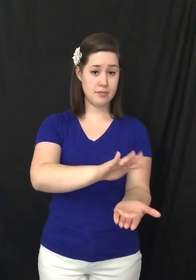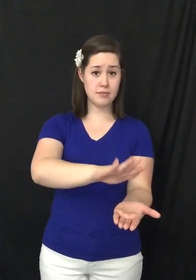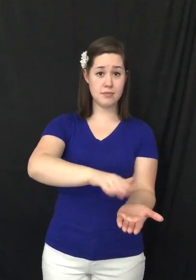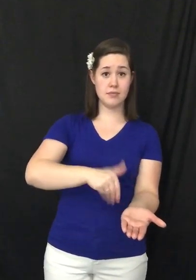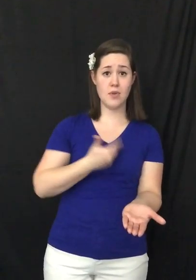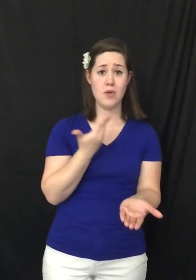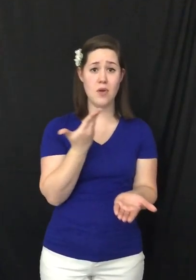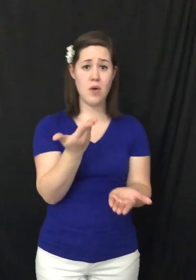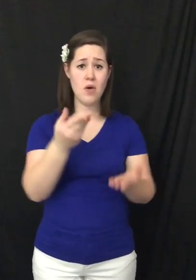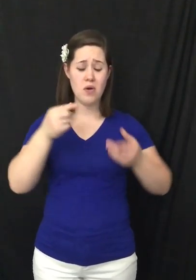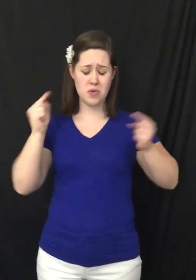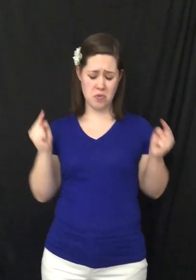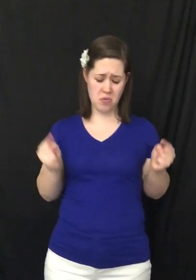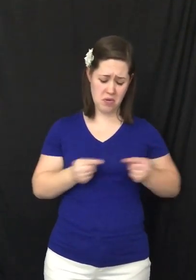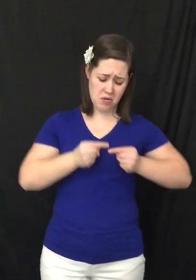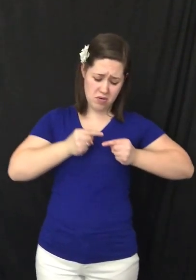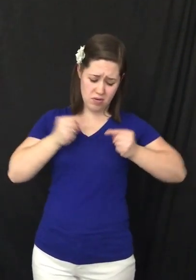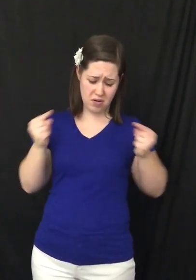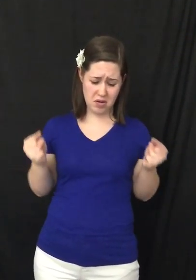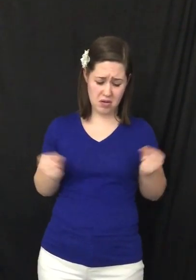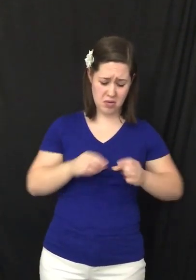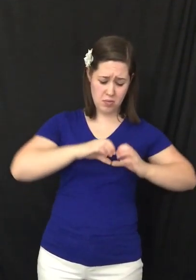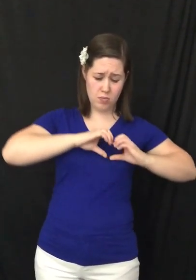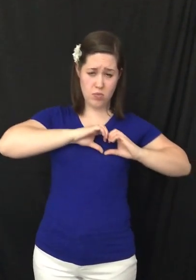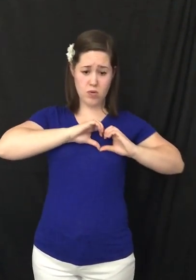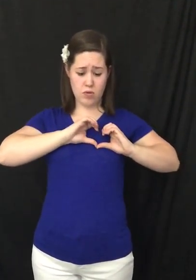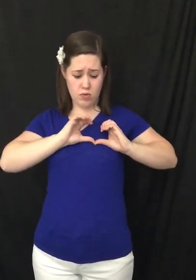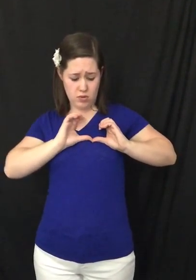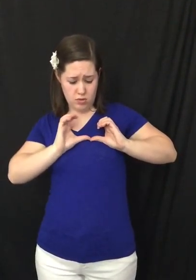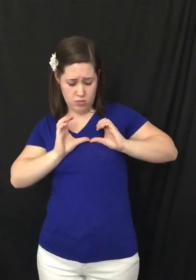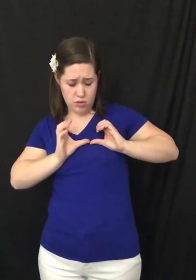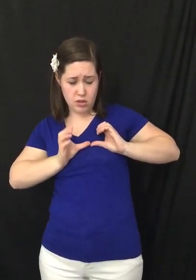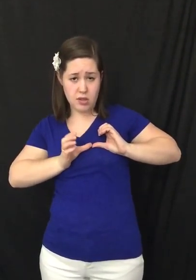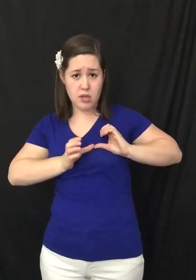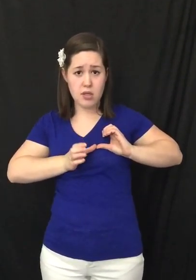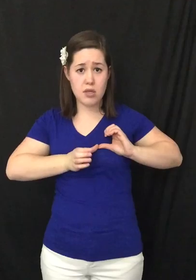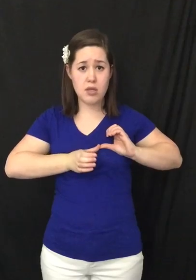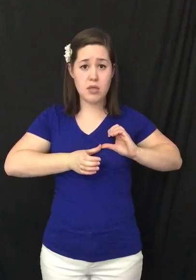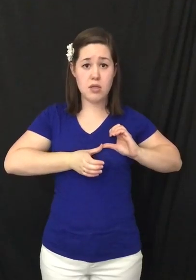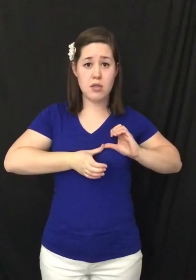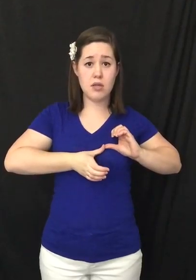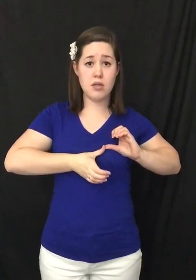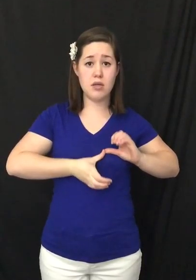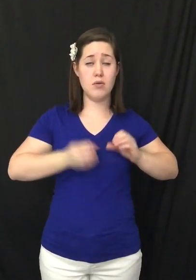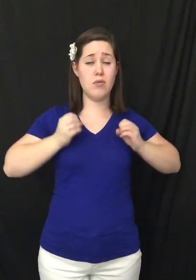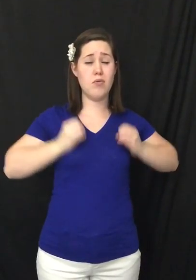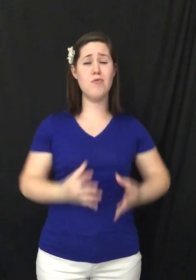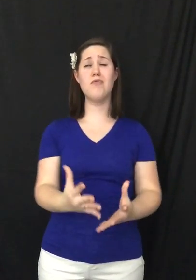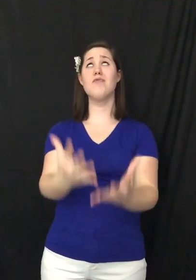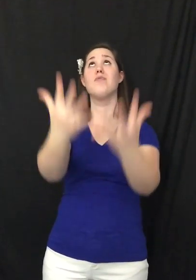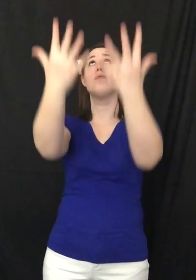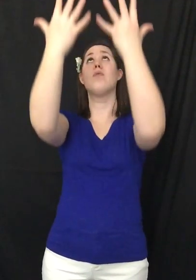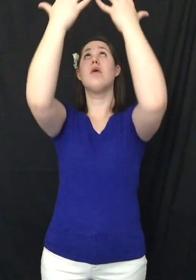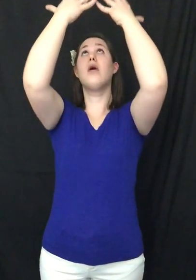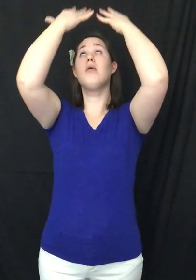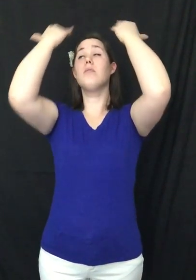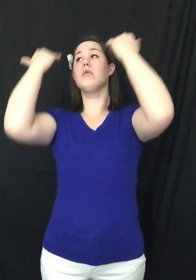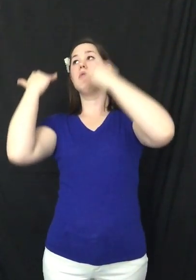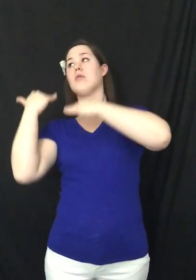Are you hurting and broken within, overwhelmed by